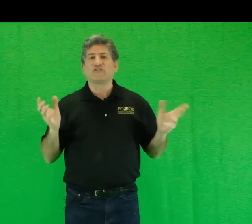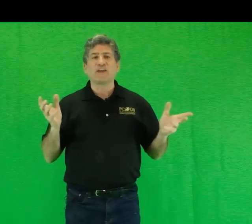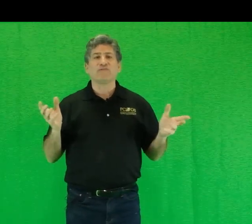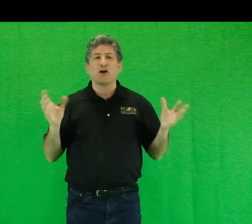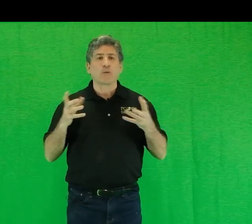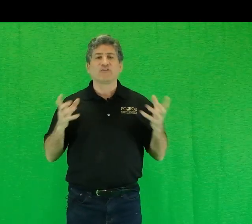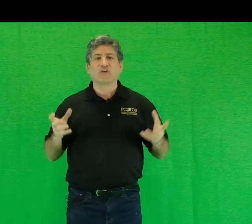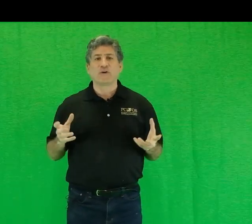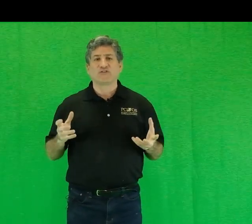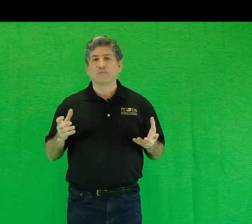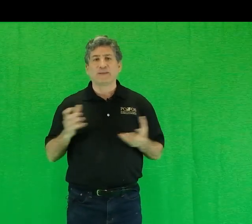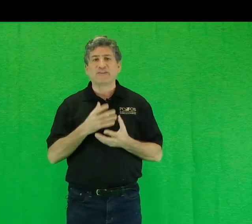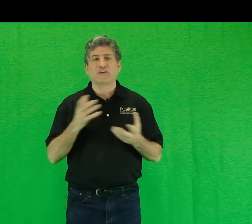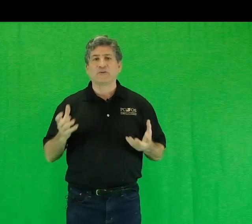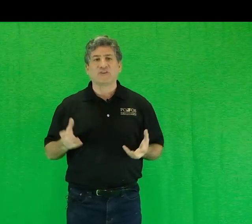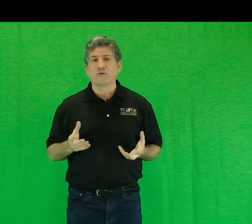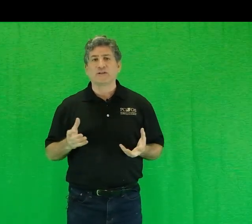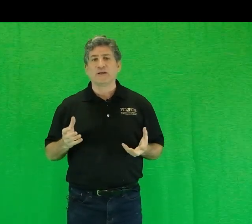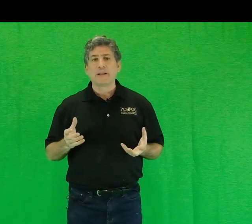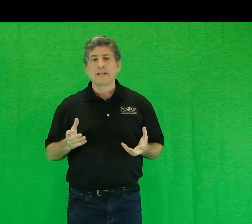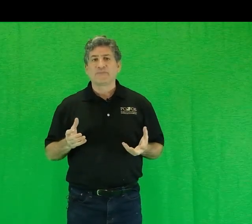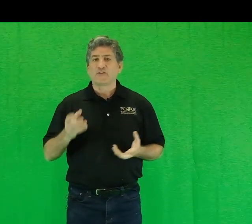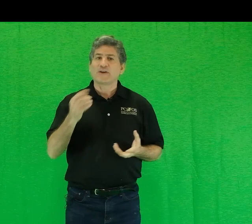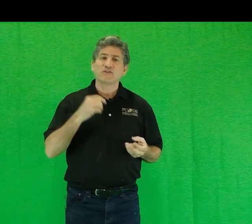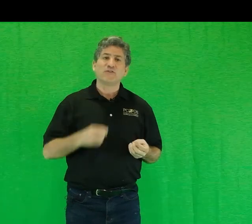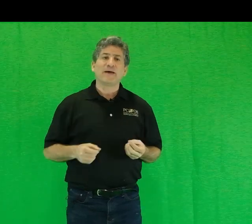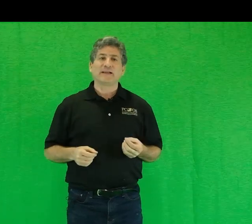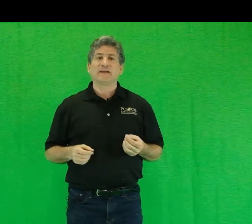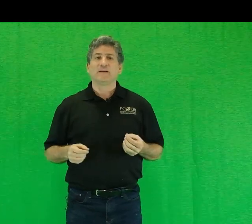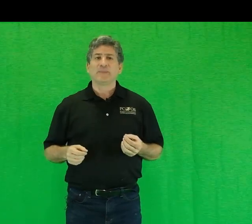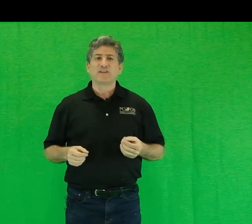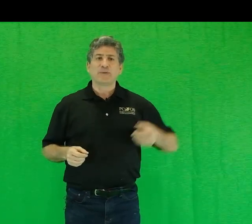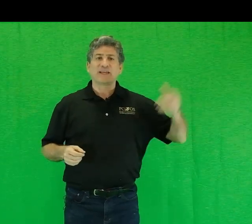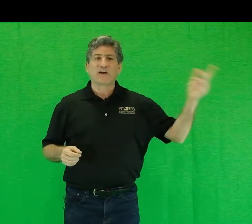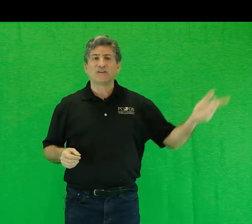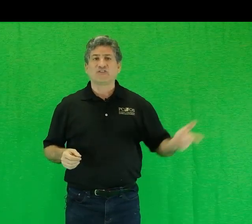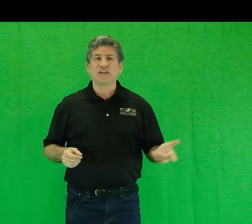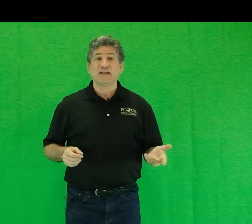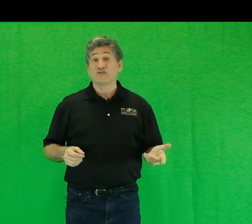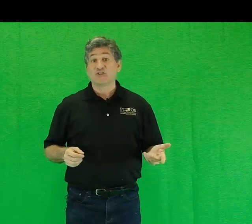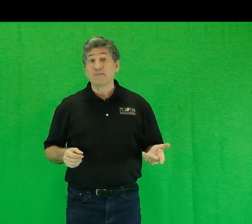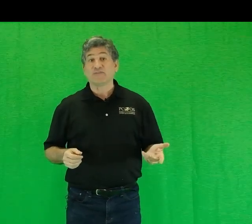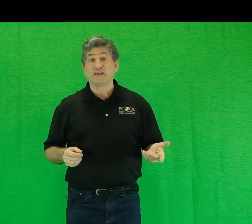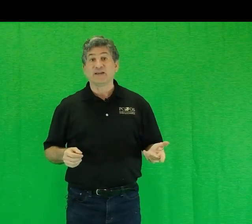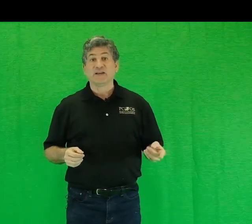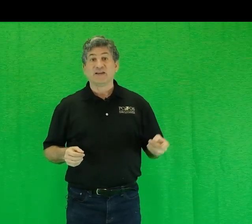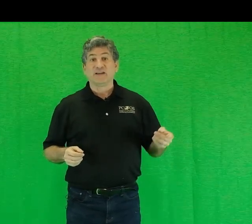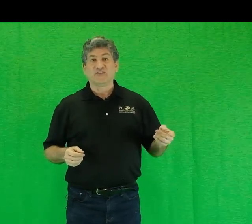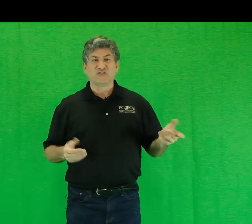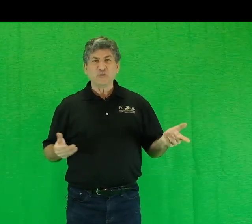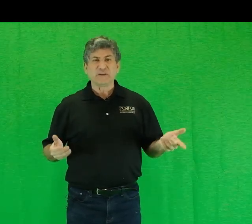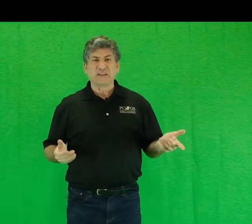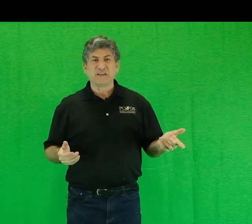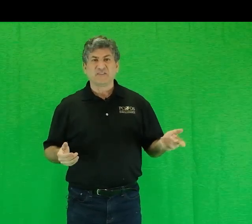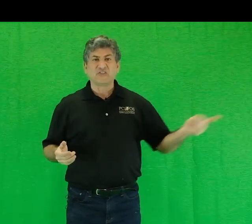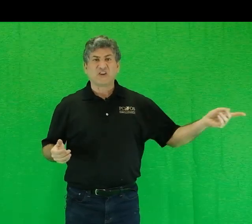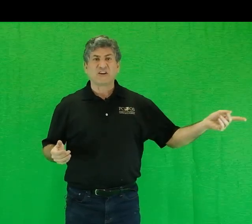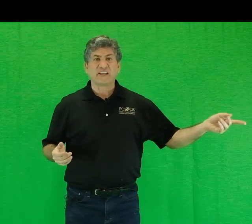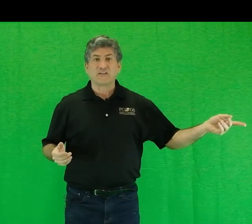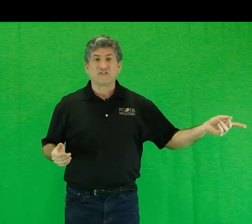safe, carbon-sequestered plastic material that the rest of humanity has been carelessly and shamefully and stupidly discarding into the